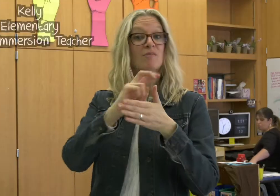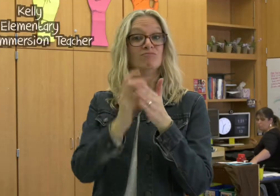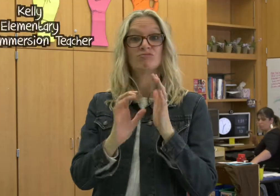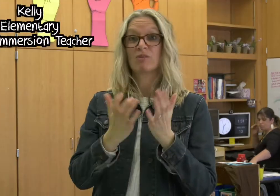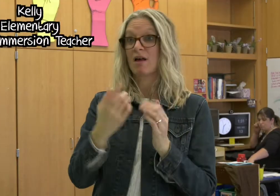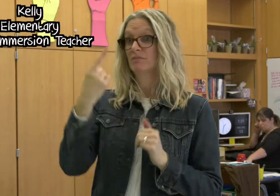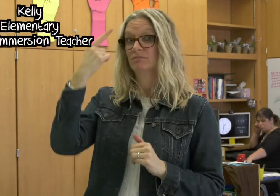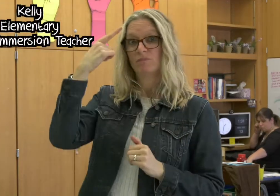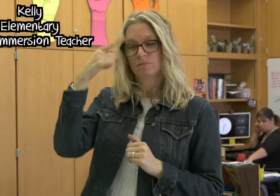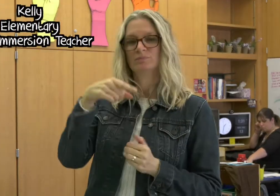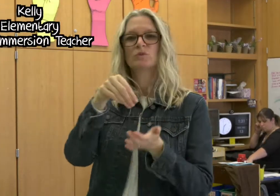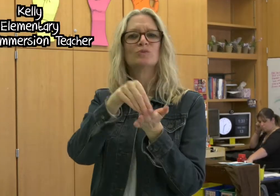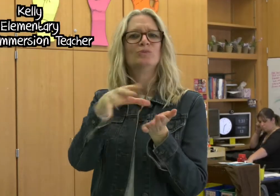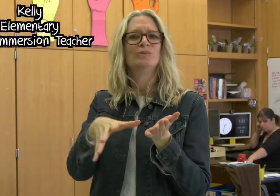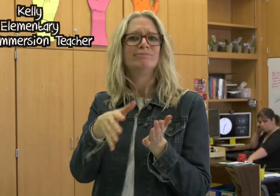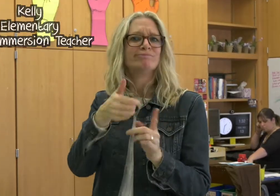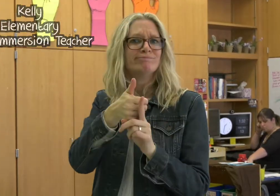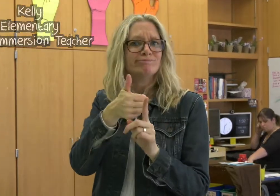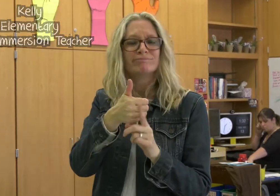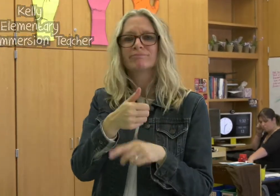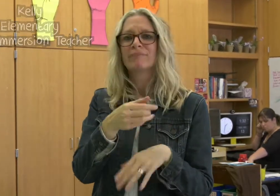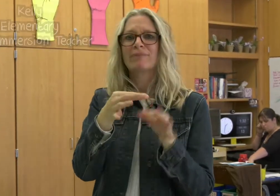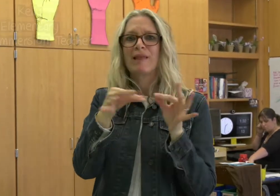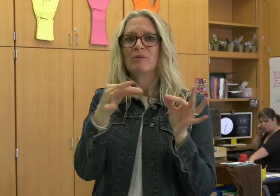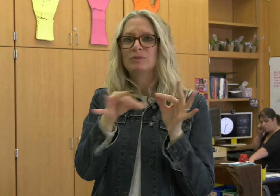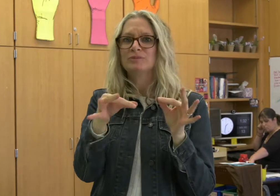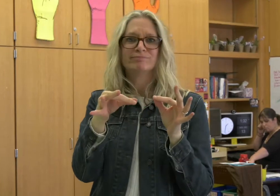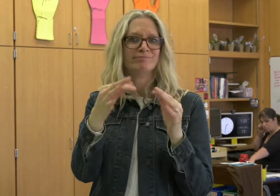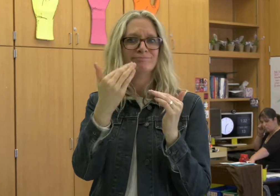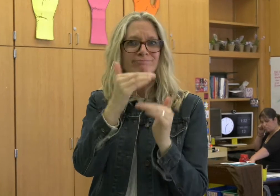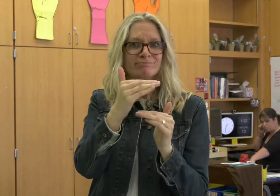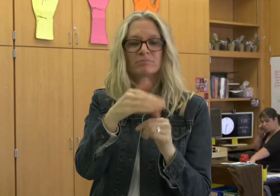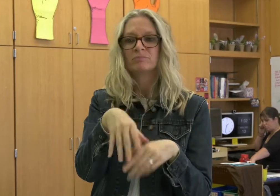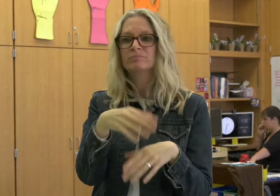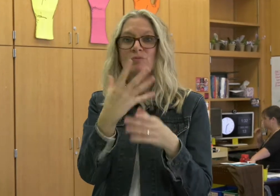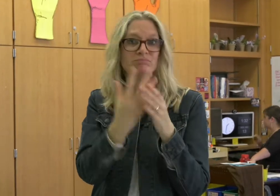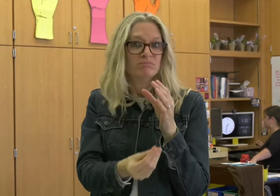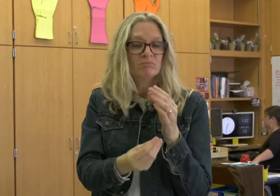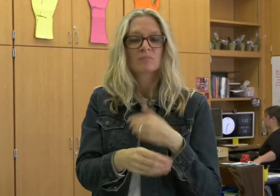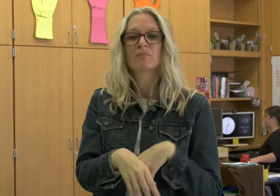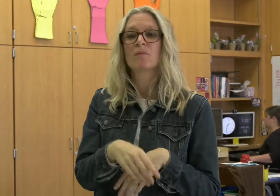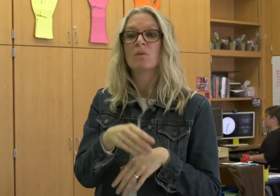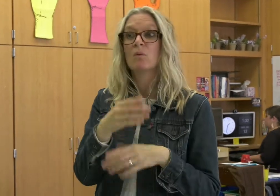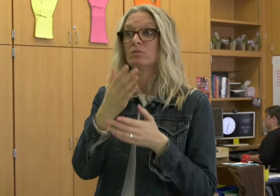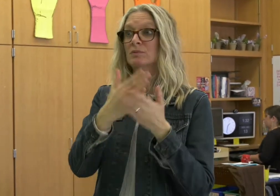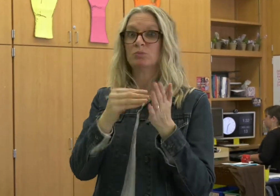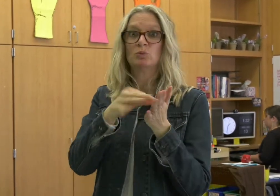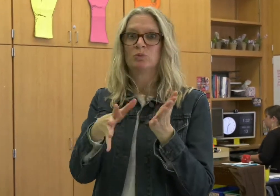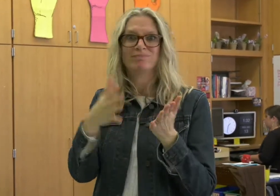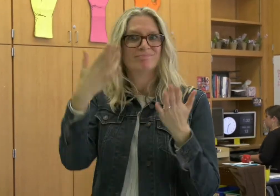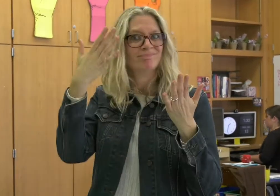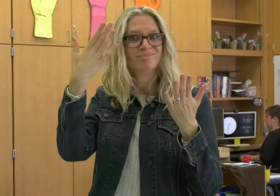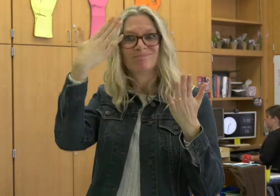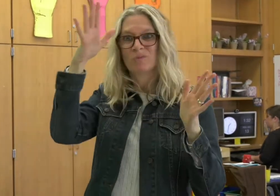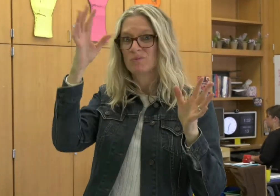ASL immersion class is for students who are limited in language. Some students